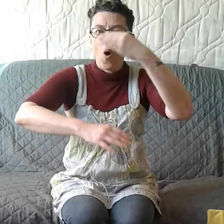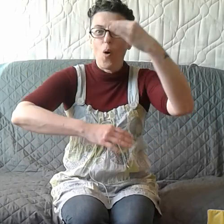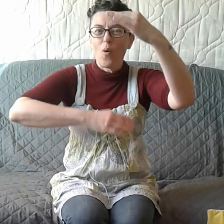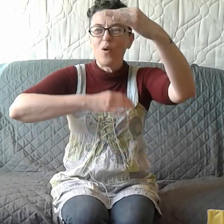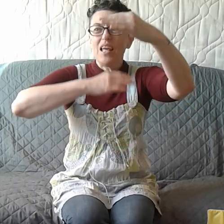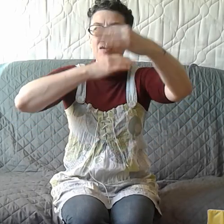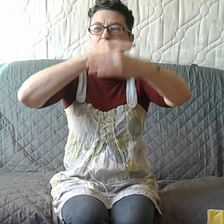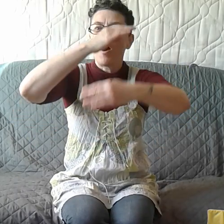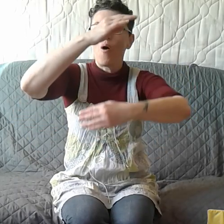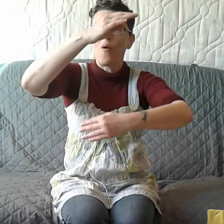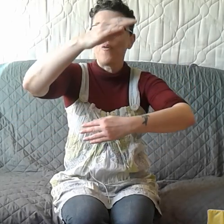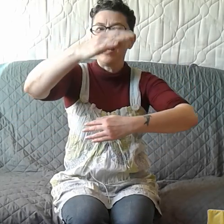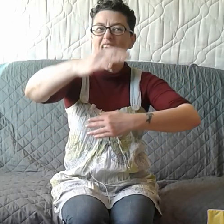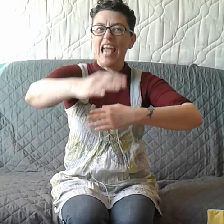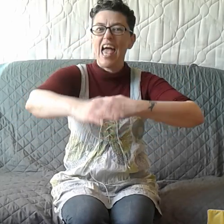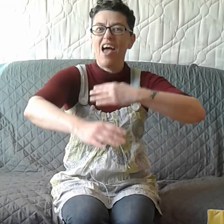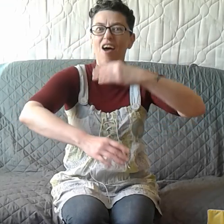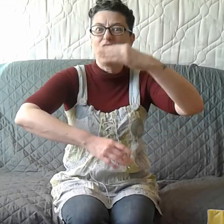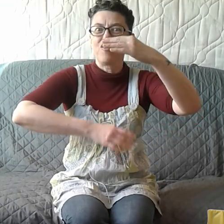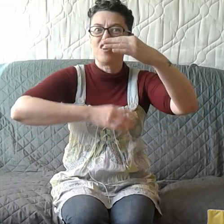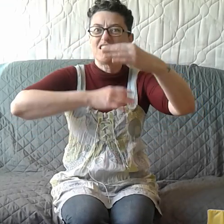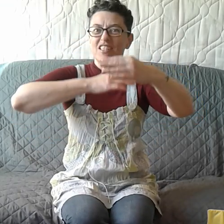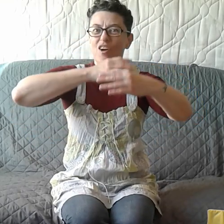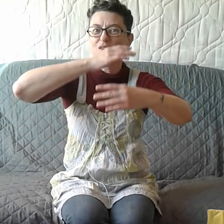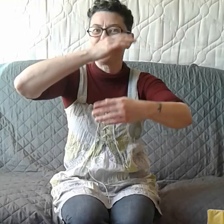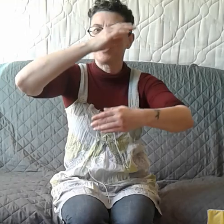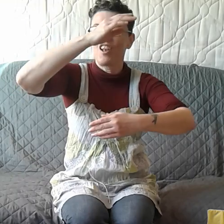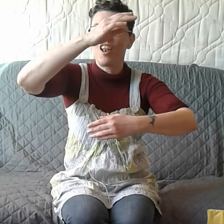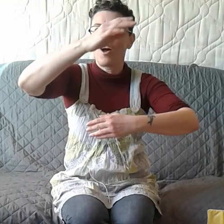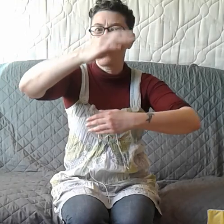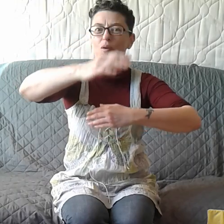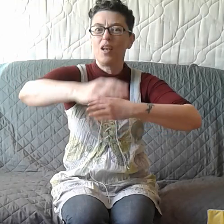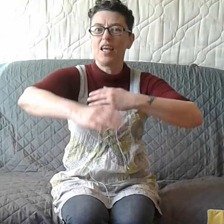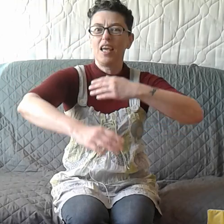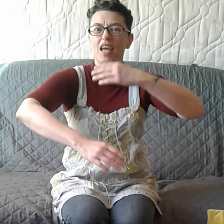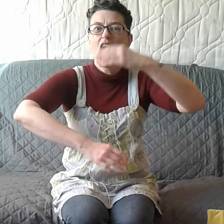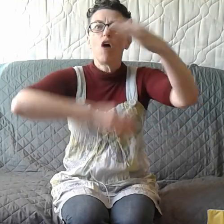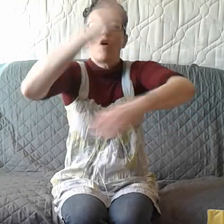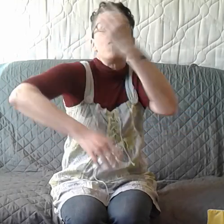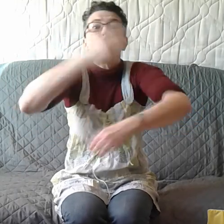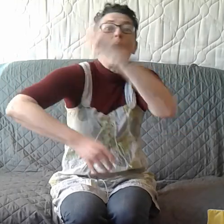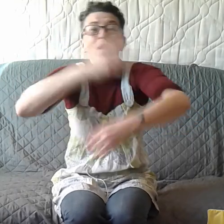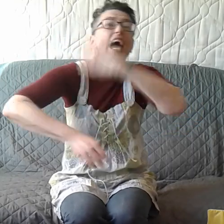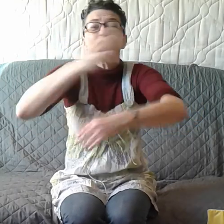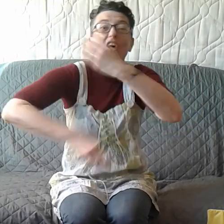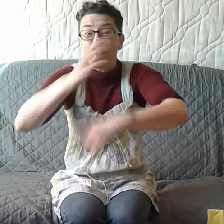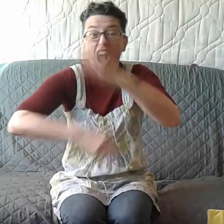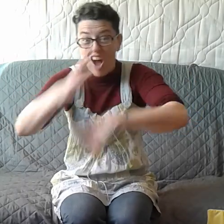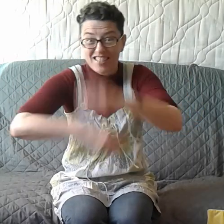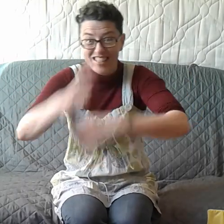Roly-poly, ever so slowly. Roly-poly, ever so fast.